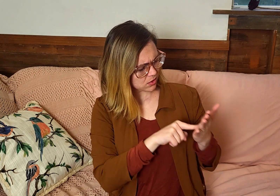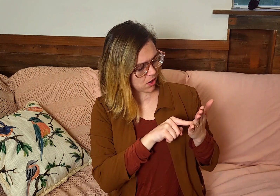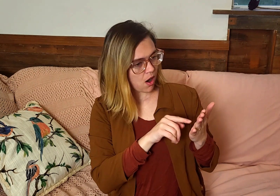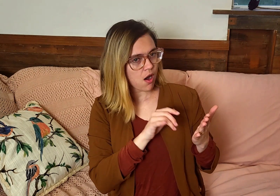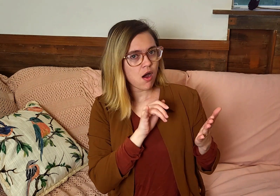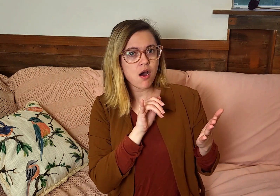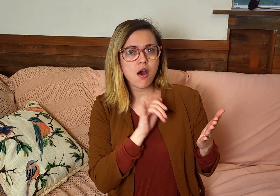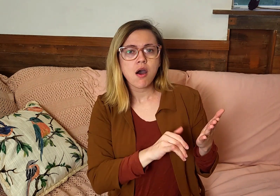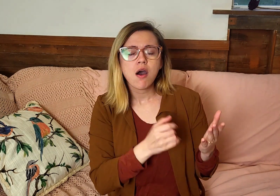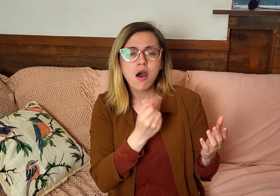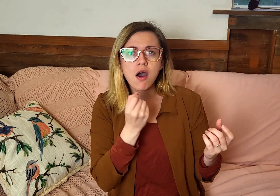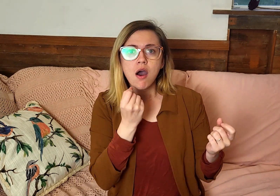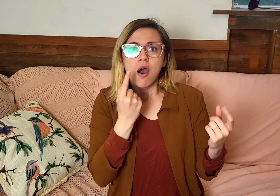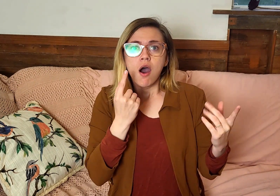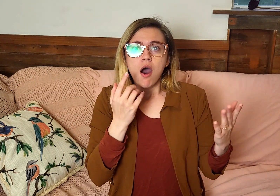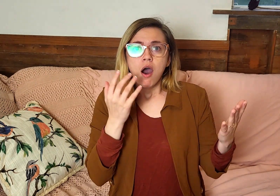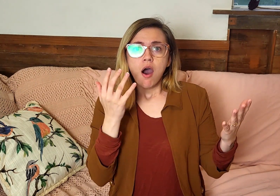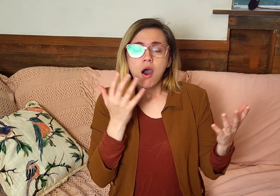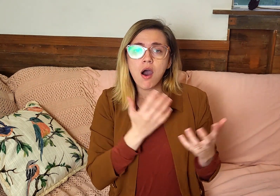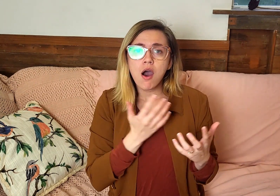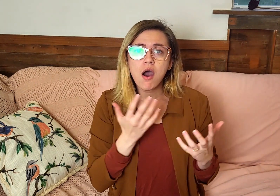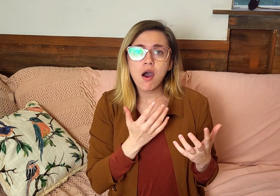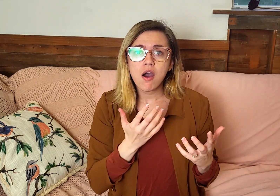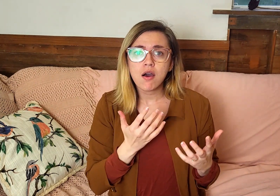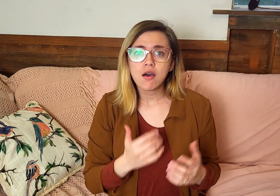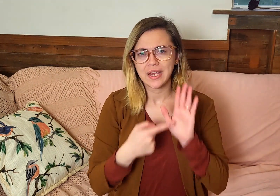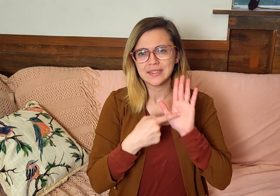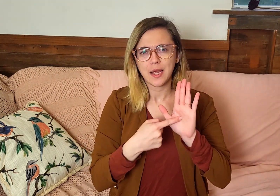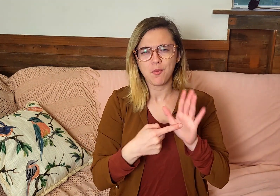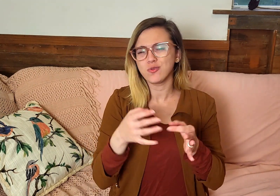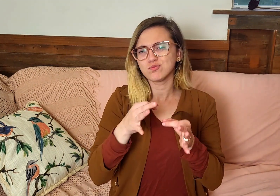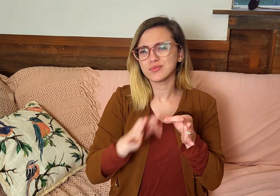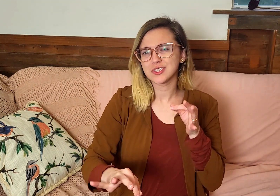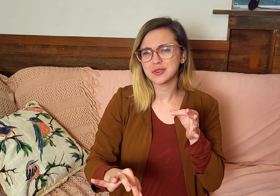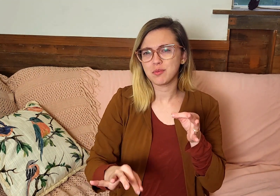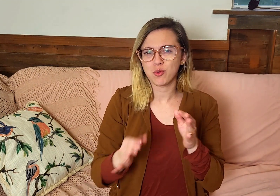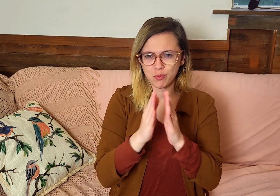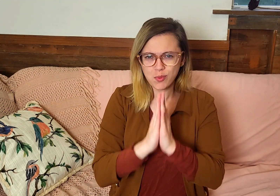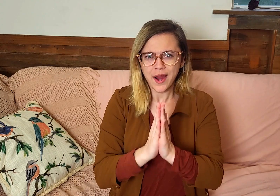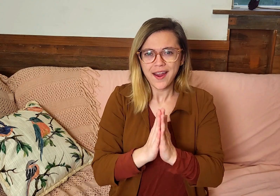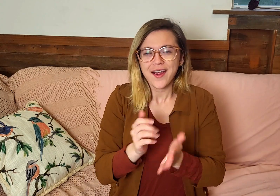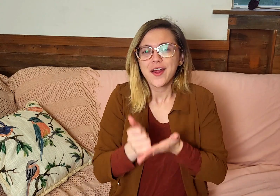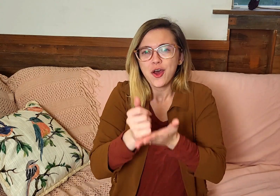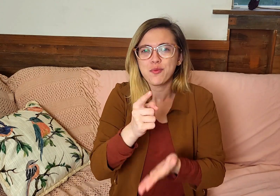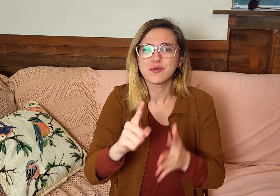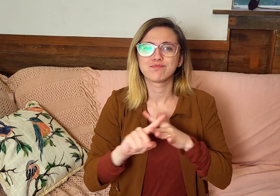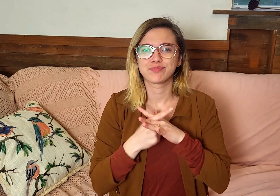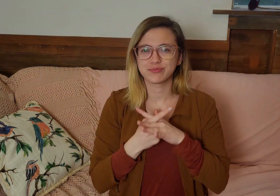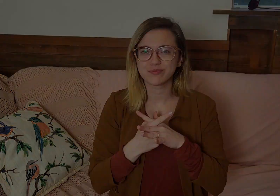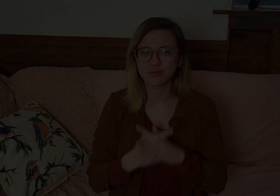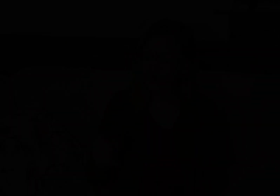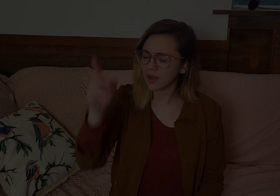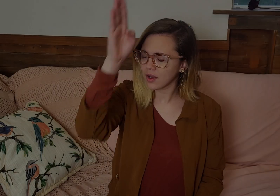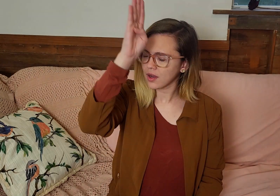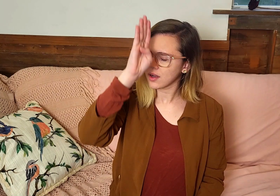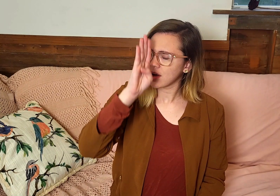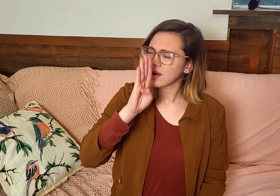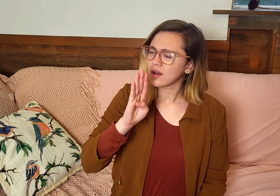and reveal to us things from scripture so we can gain a better understanding. For example, here's a simple prayer to start.